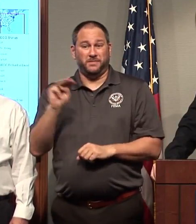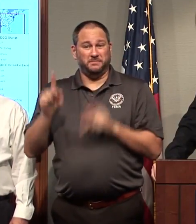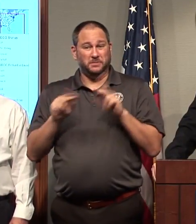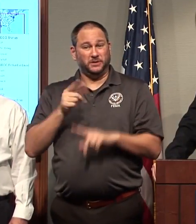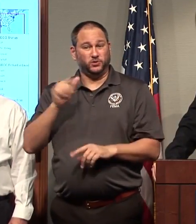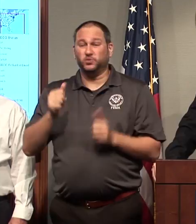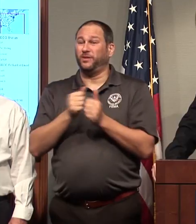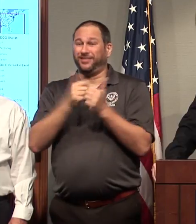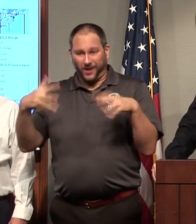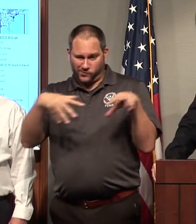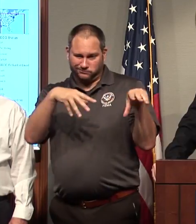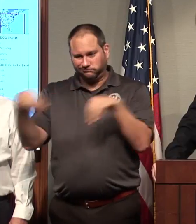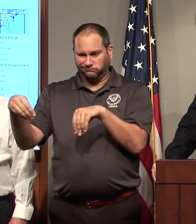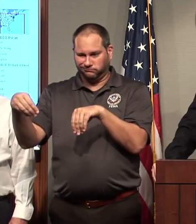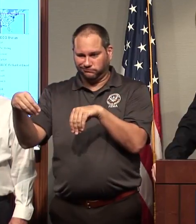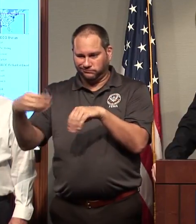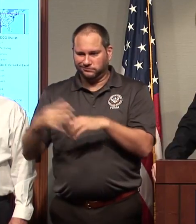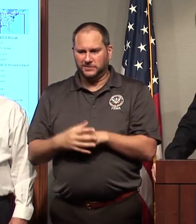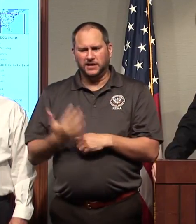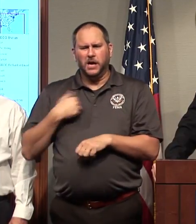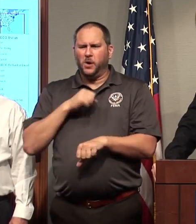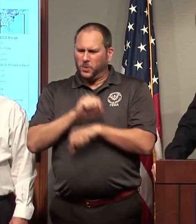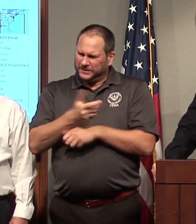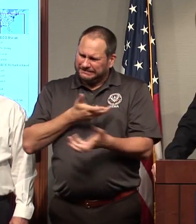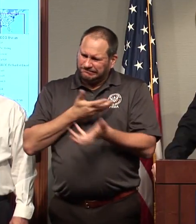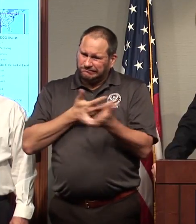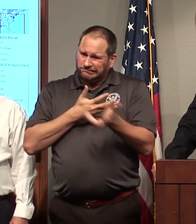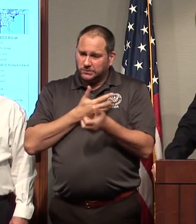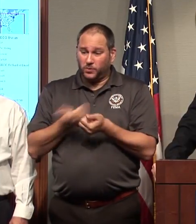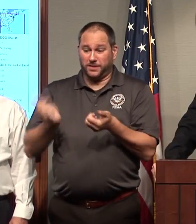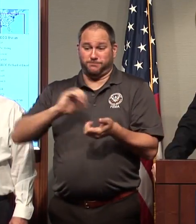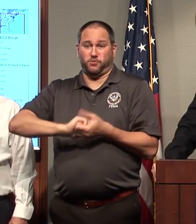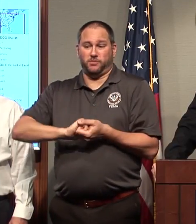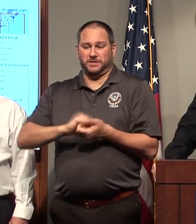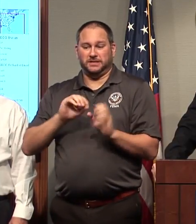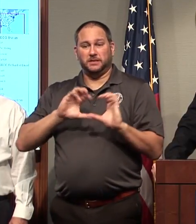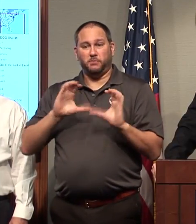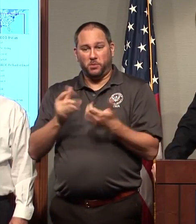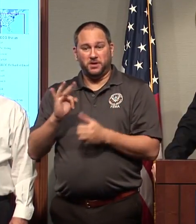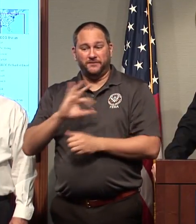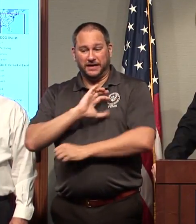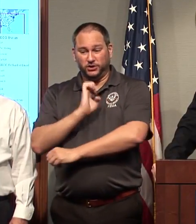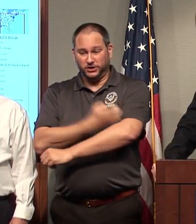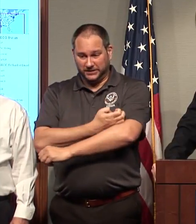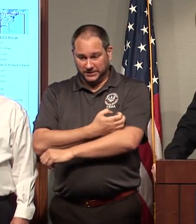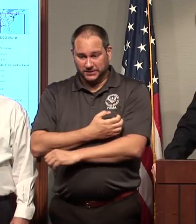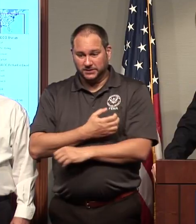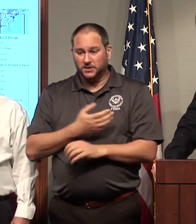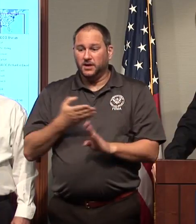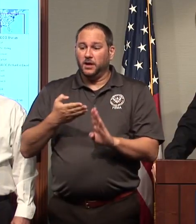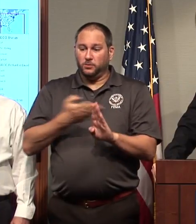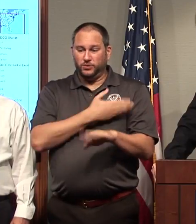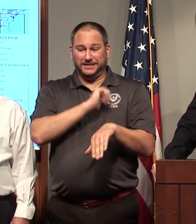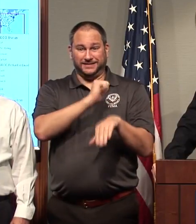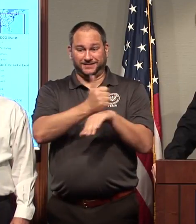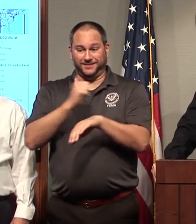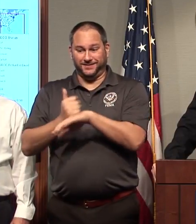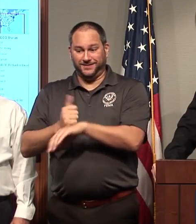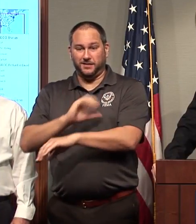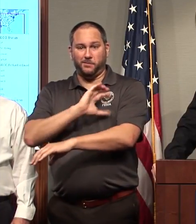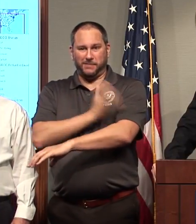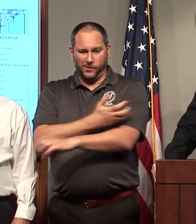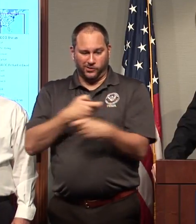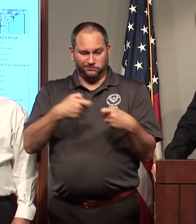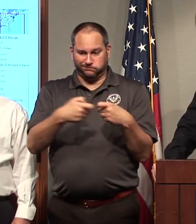we have been working with our partners at the Department of Energy to pre-stage power crews, not only in Florida, but all over the southeastern